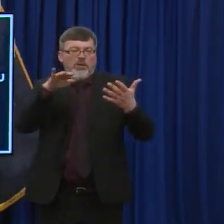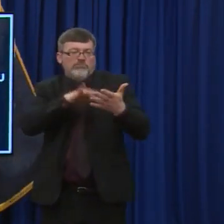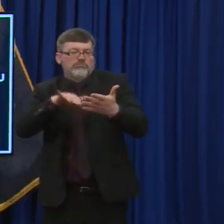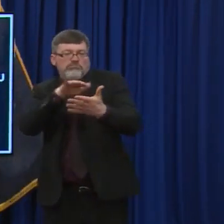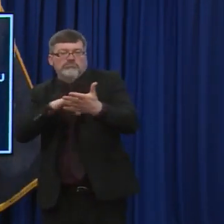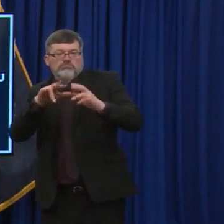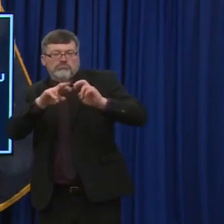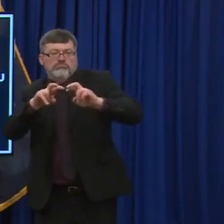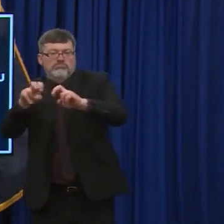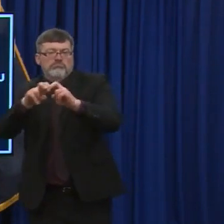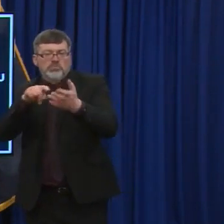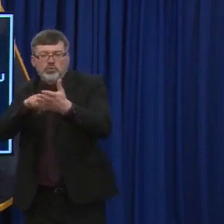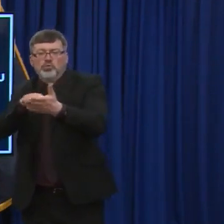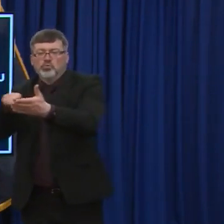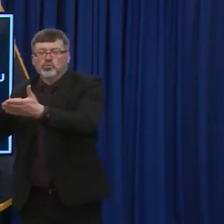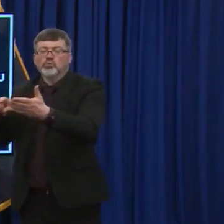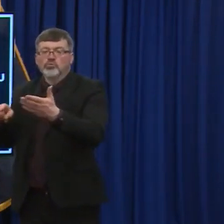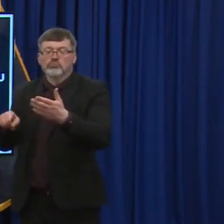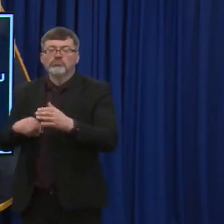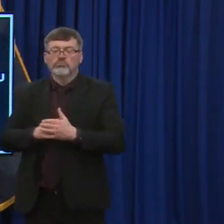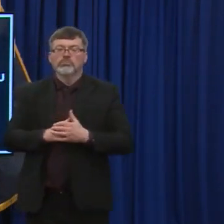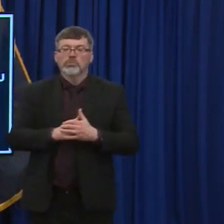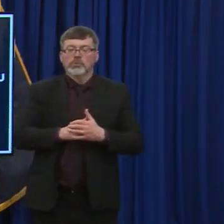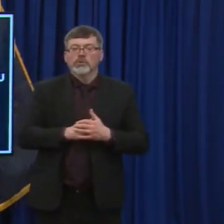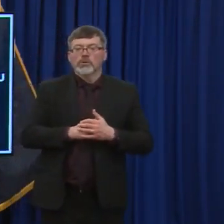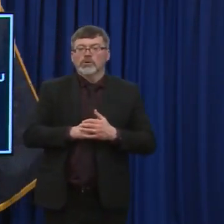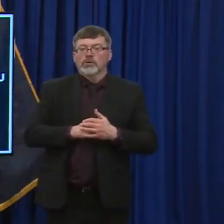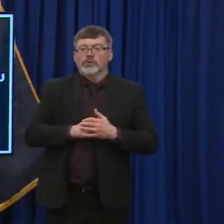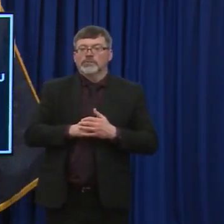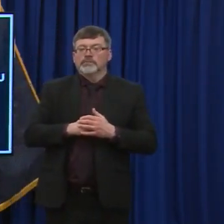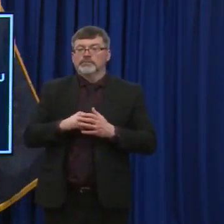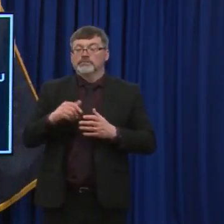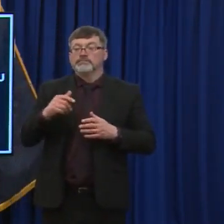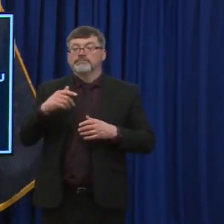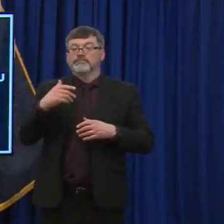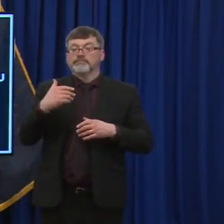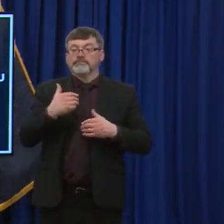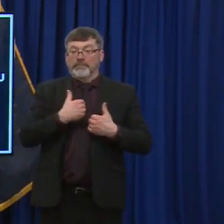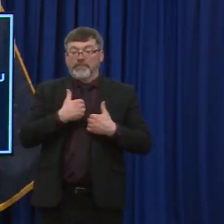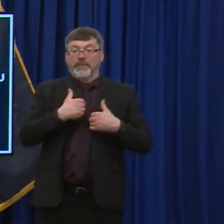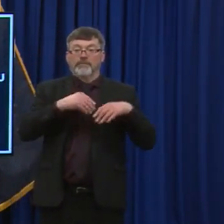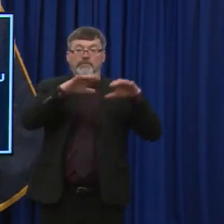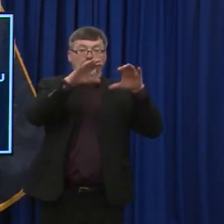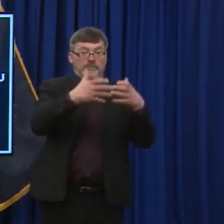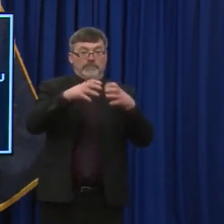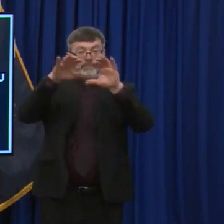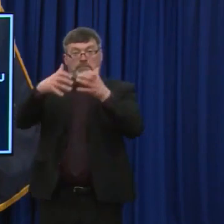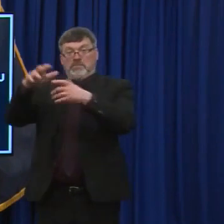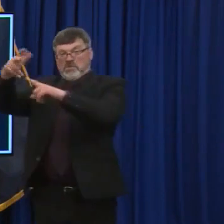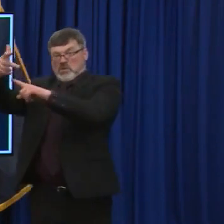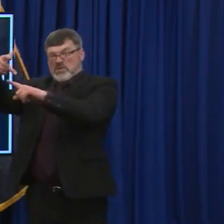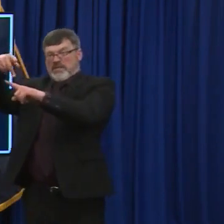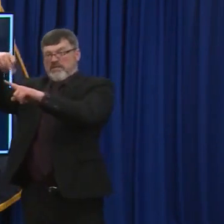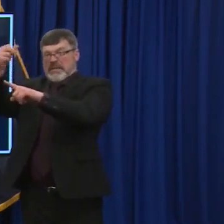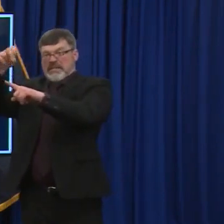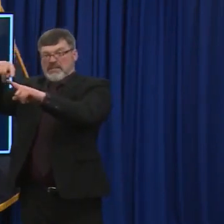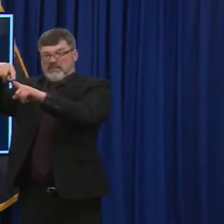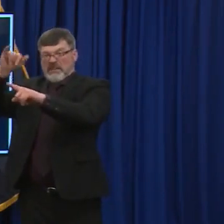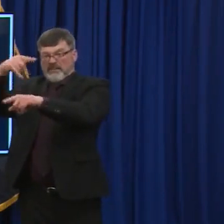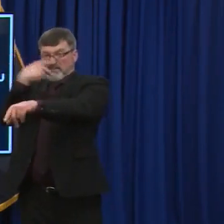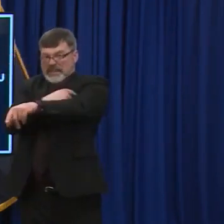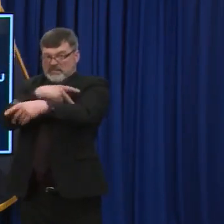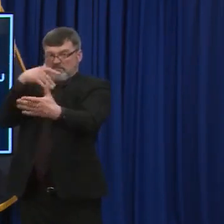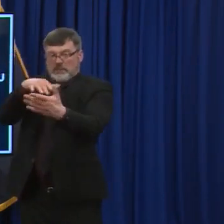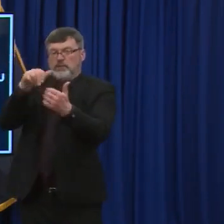the vaccine trials, the phase three vaccine trials, which the pharmaceutical companies have conducted, uh, that were used